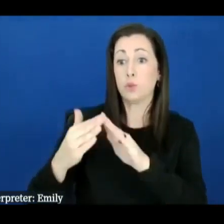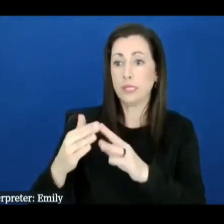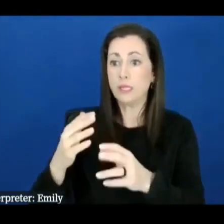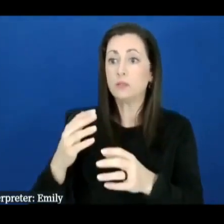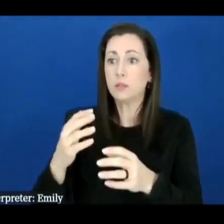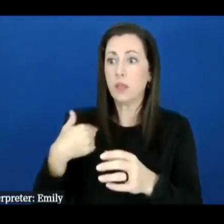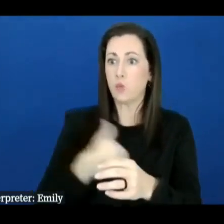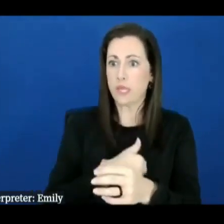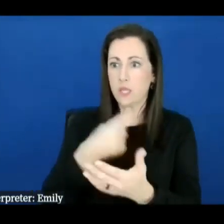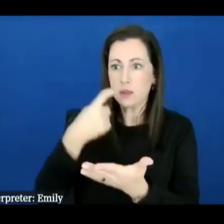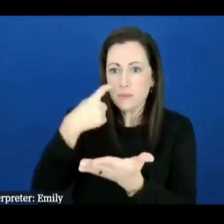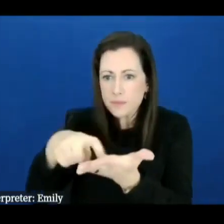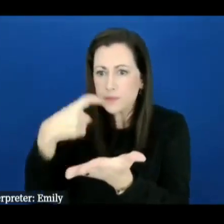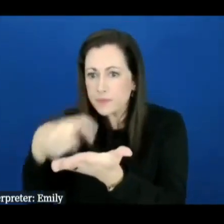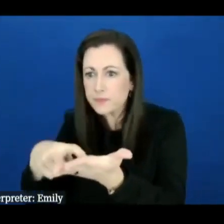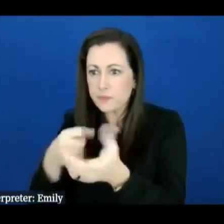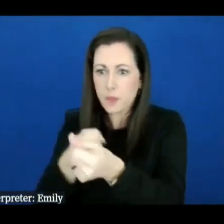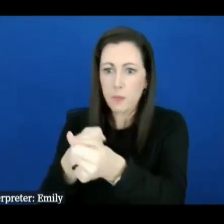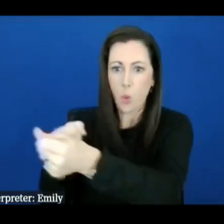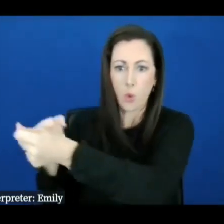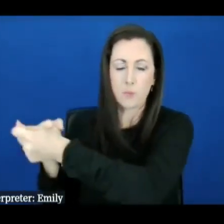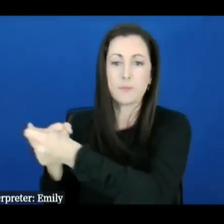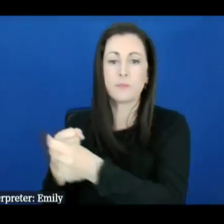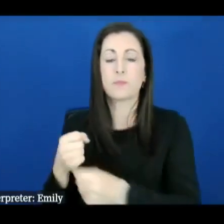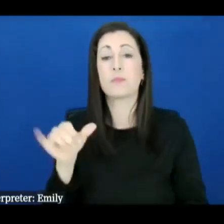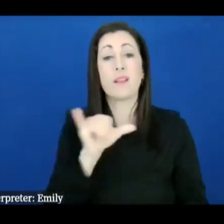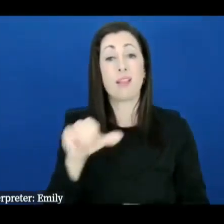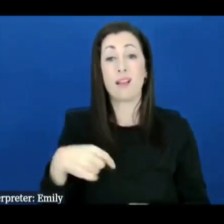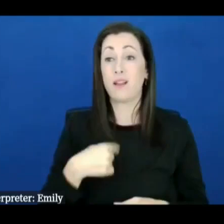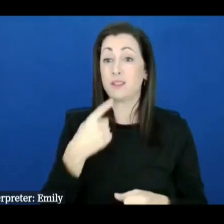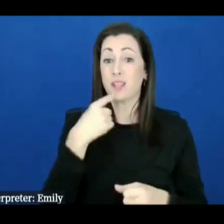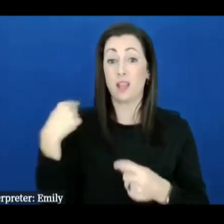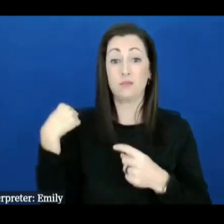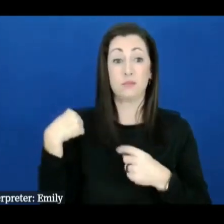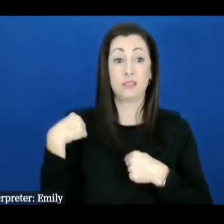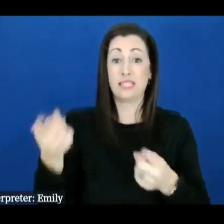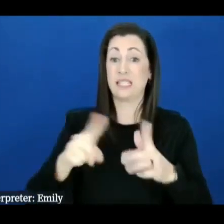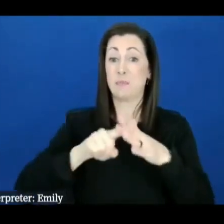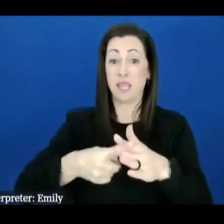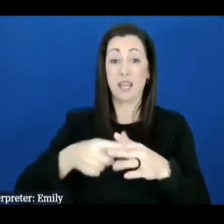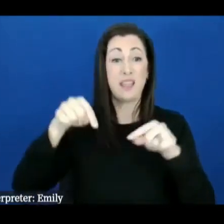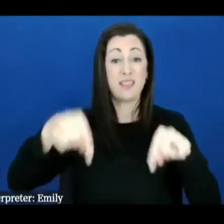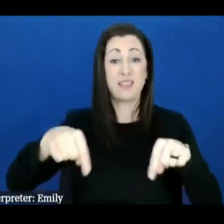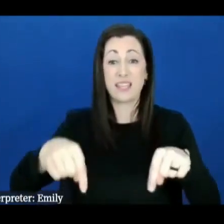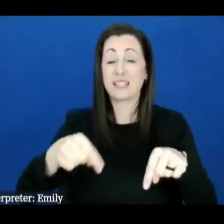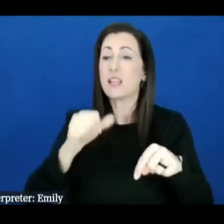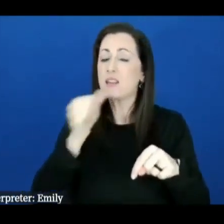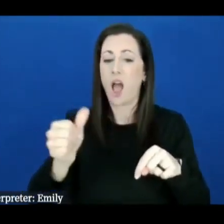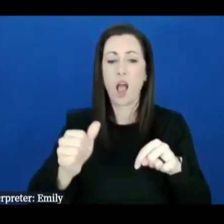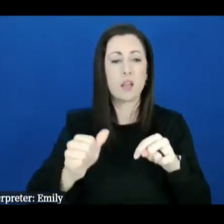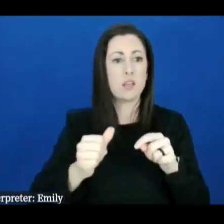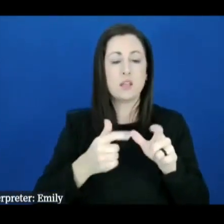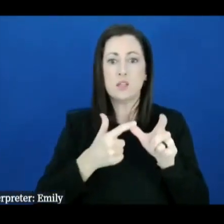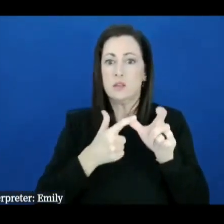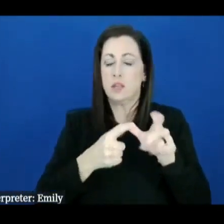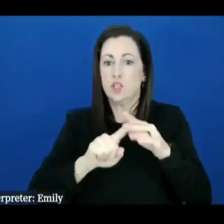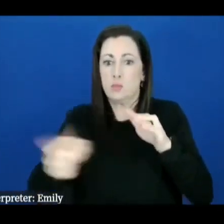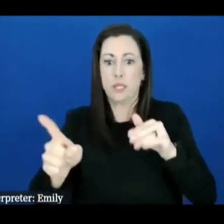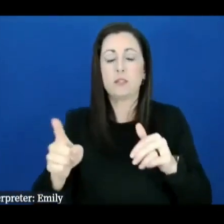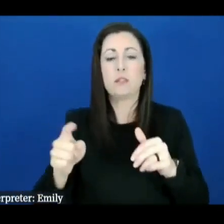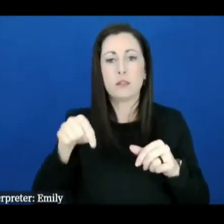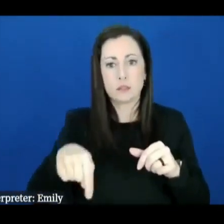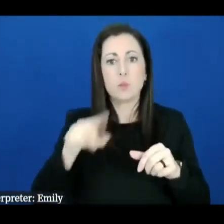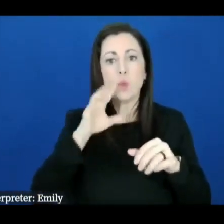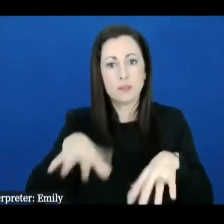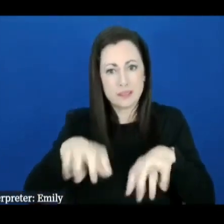said from the beginning um this is a marathon and um not a sprint and we are committed